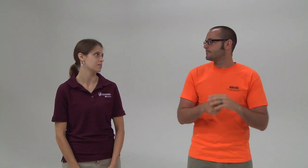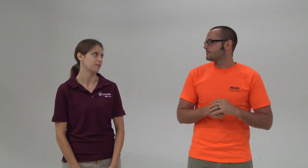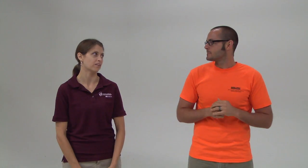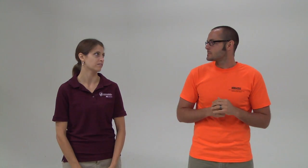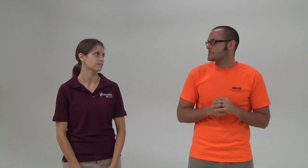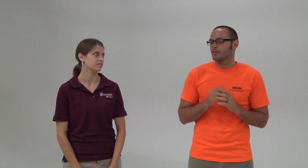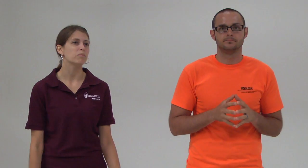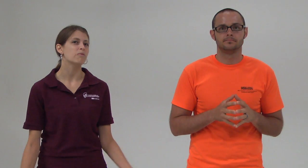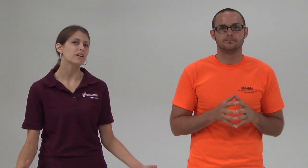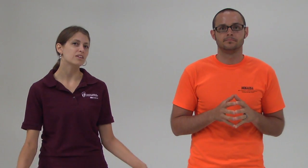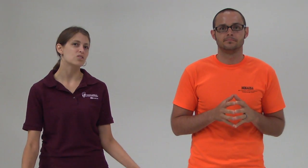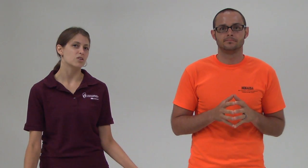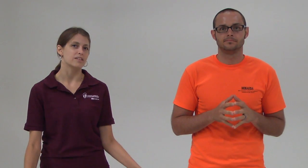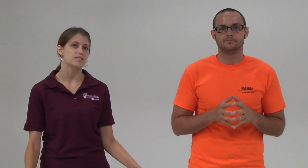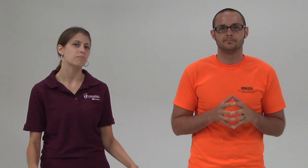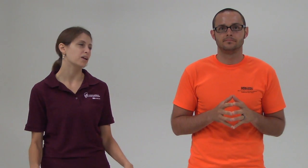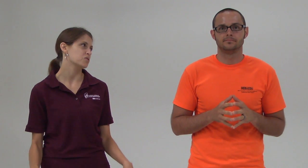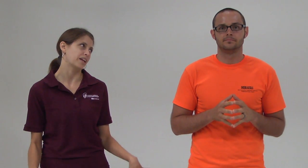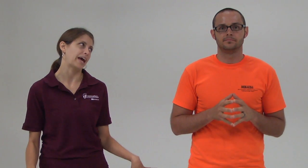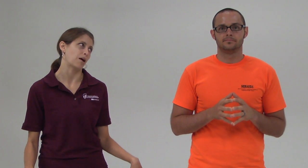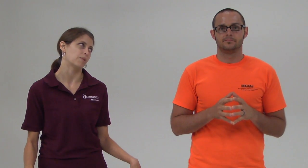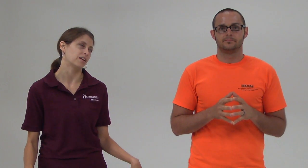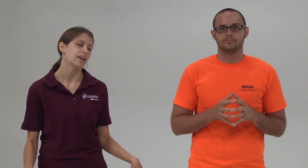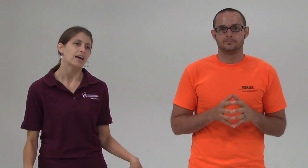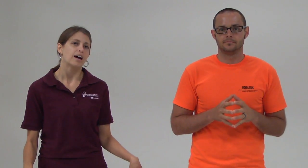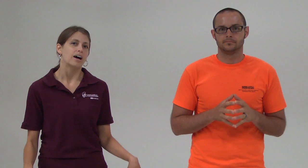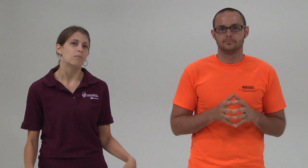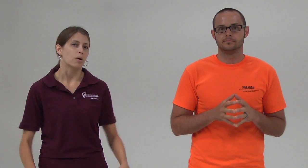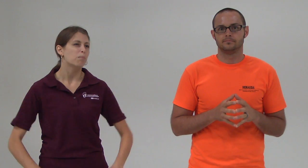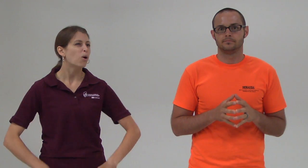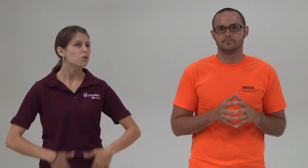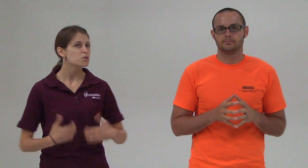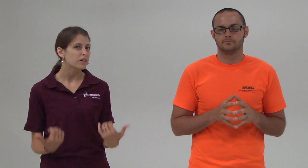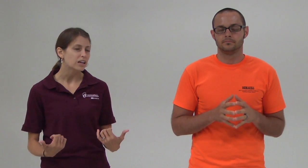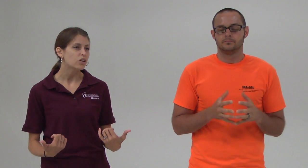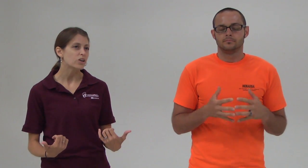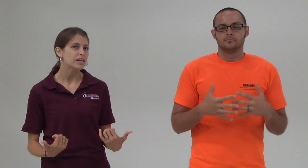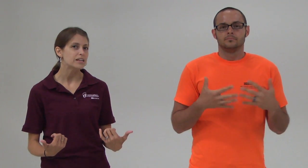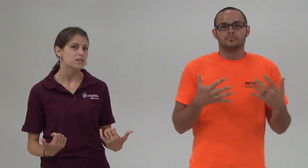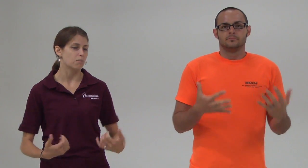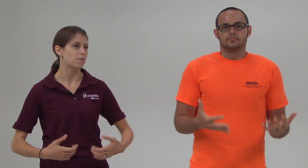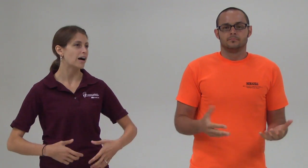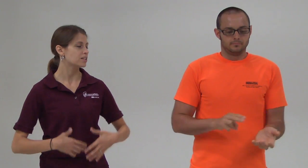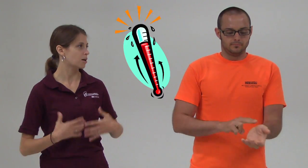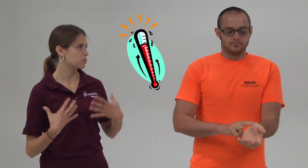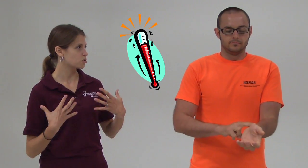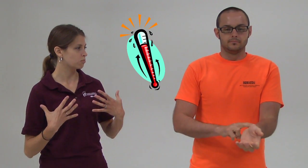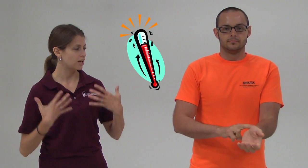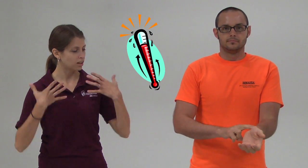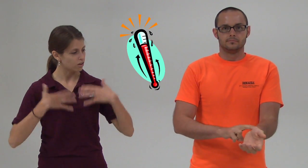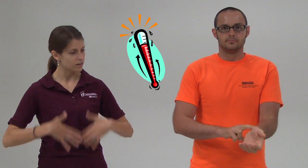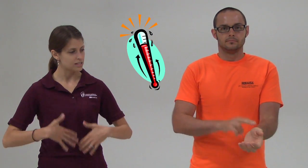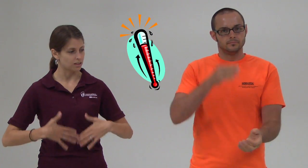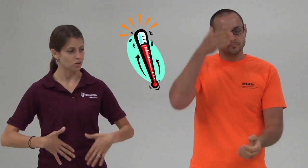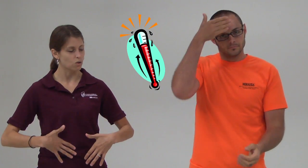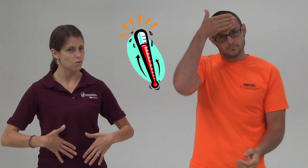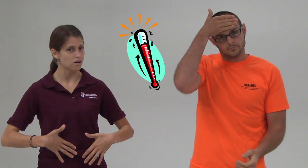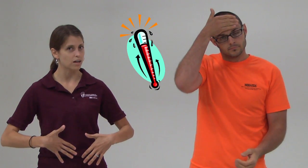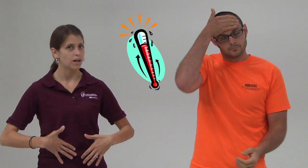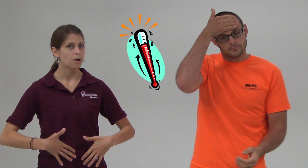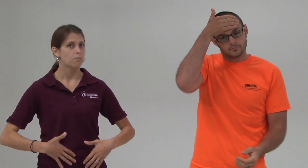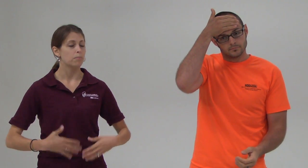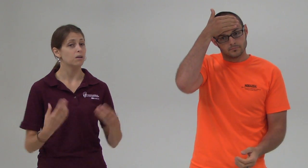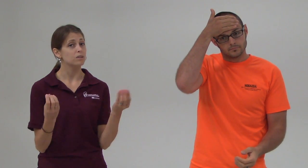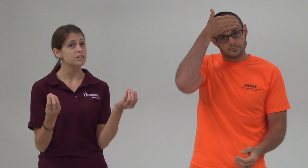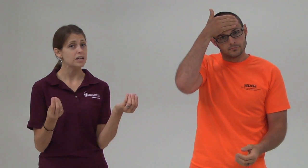You don't stress me out. When we're feeling stressed, some things are going to happen. Our pulse will increase. Our body temperature may increase in the